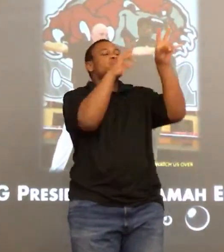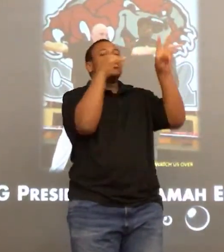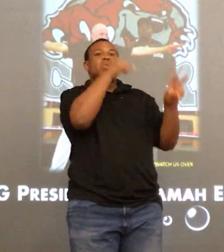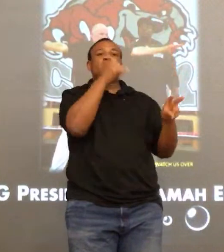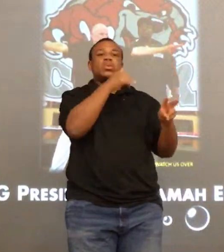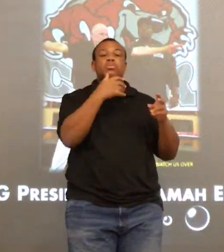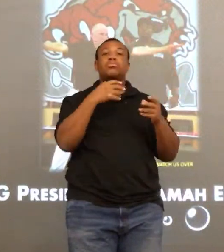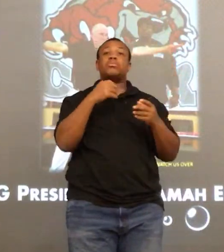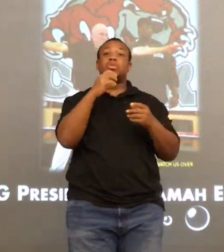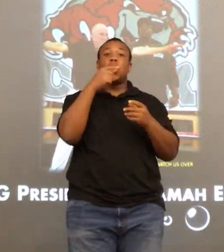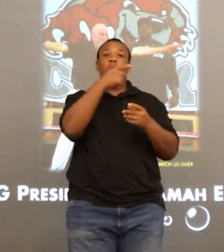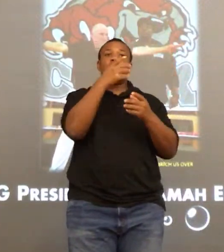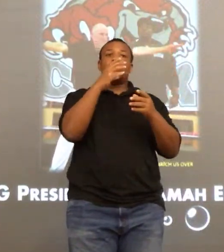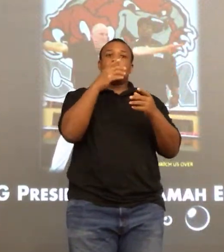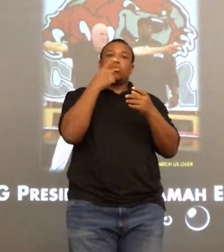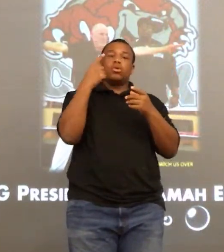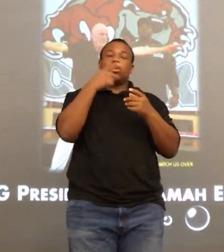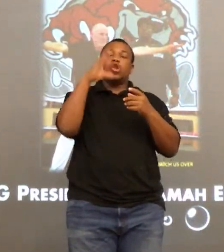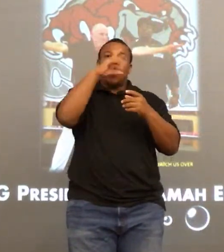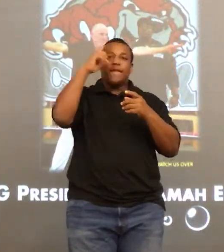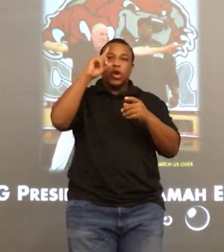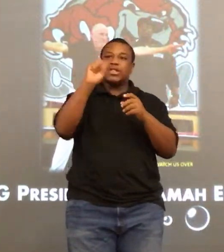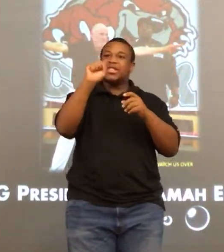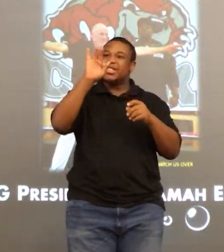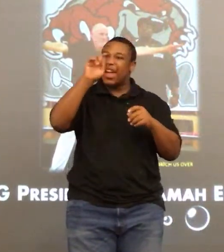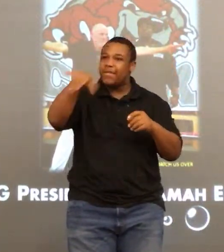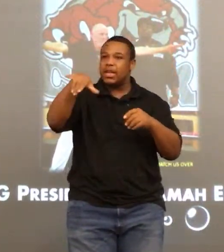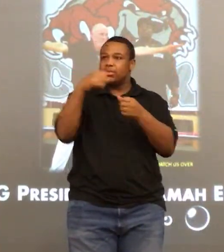you around campus. He was someone you looked up to.